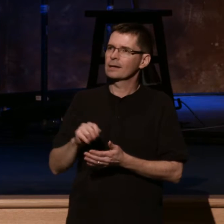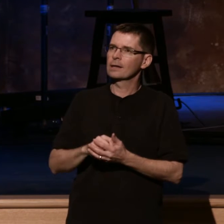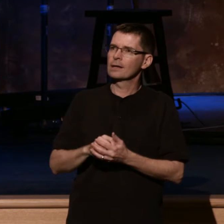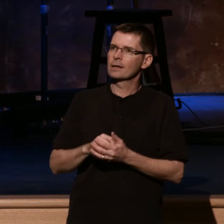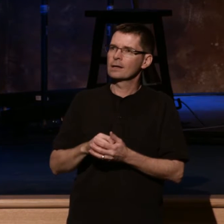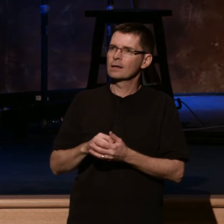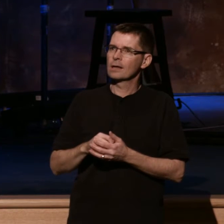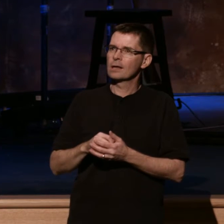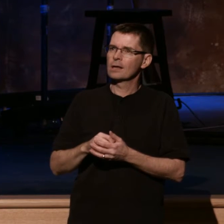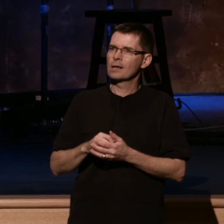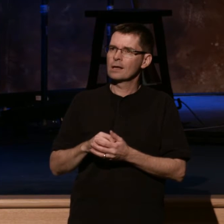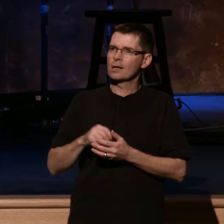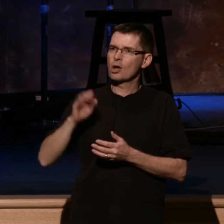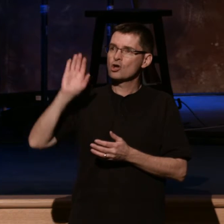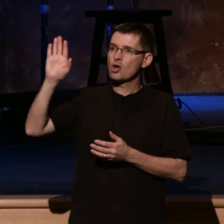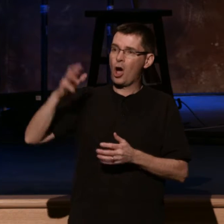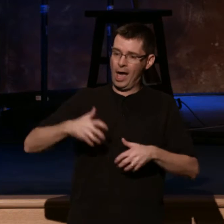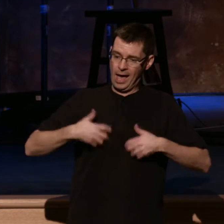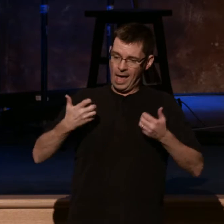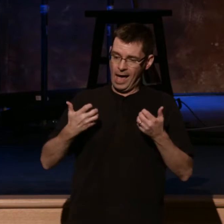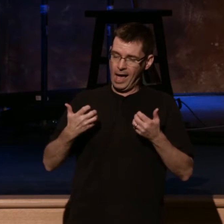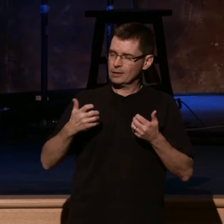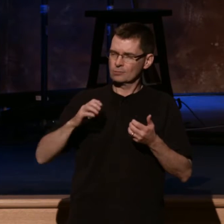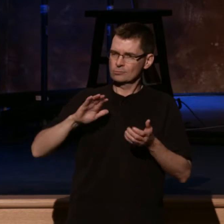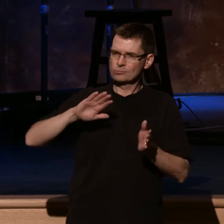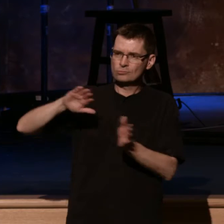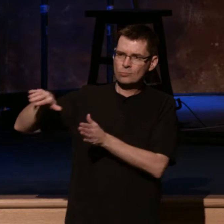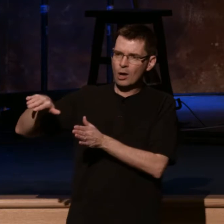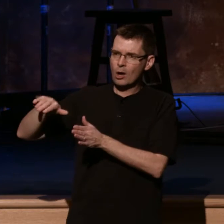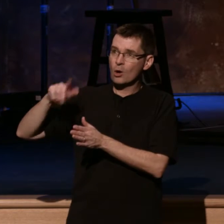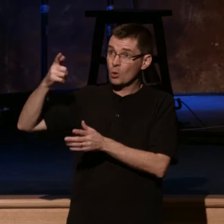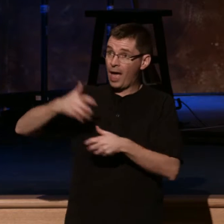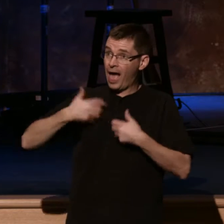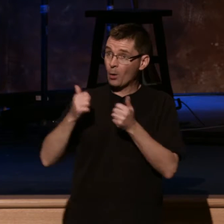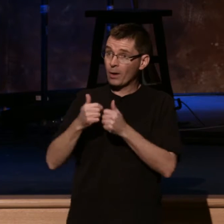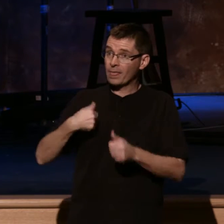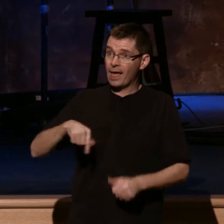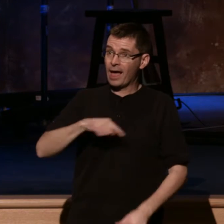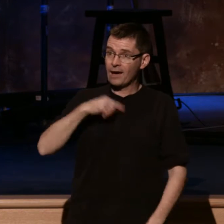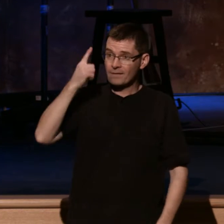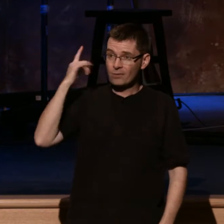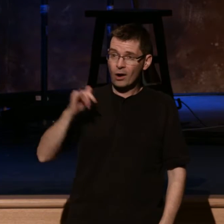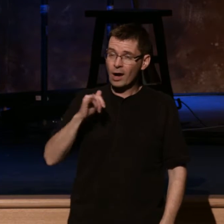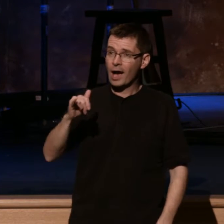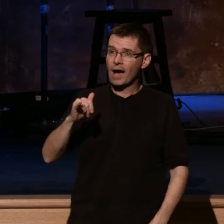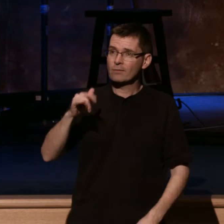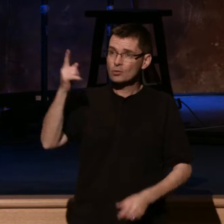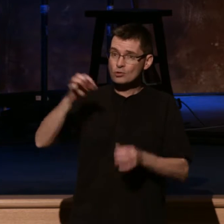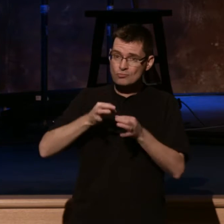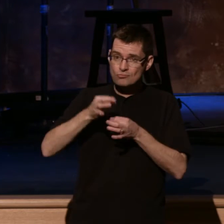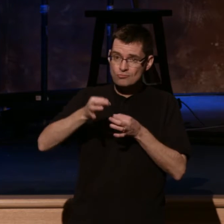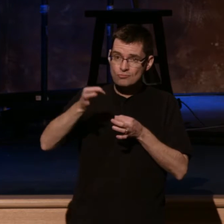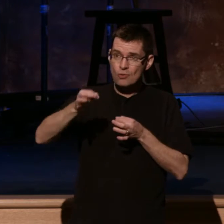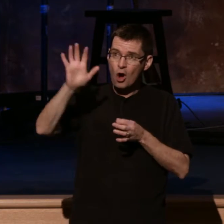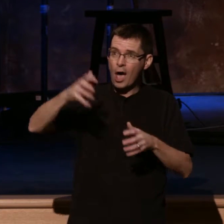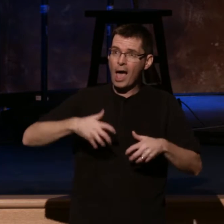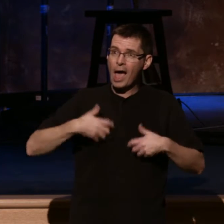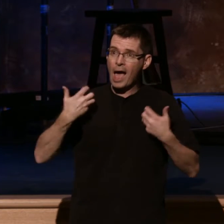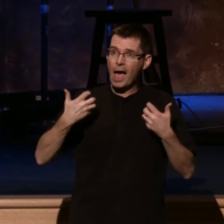away your indignation toward us. Will you be angry with us forever? Will you prolong your anger to all generations? Stop right there,